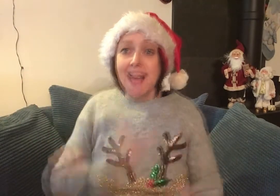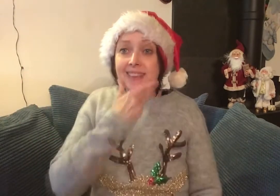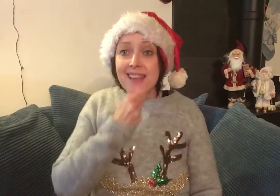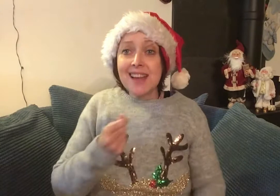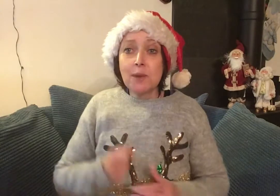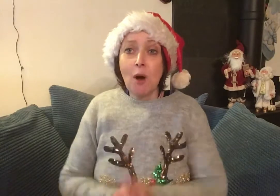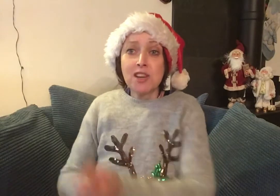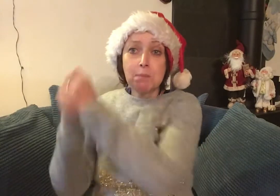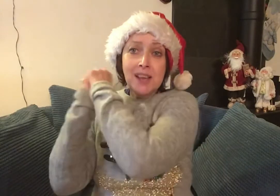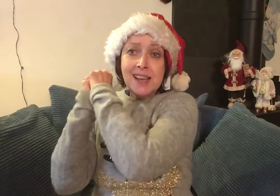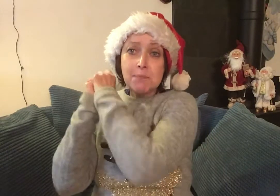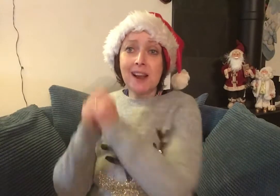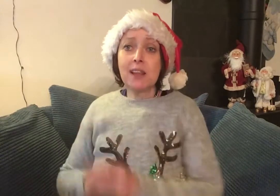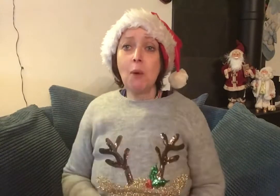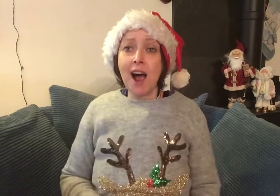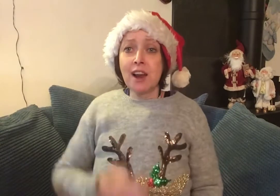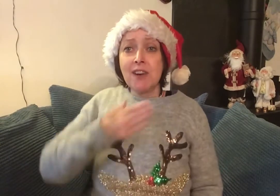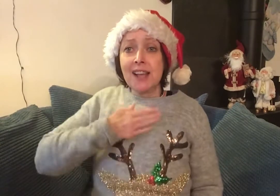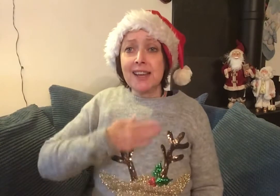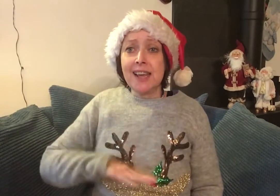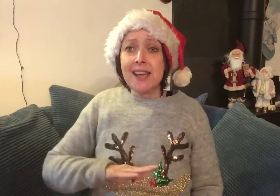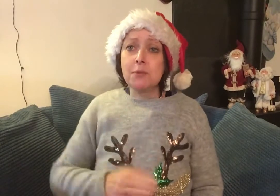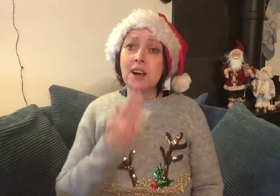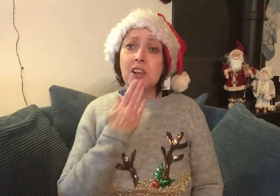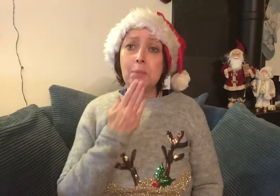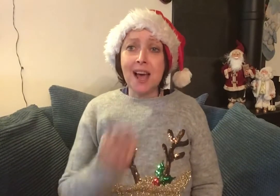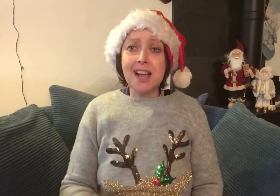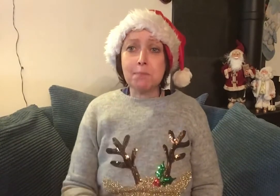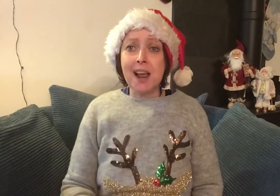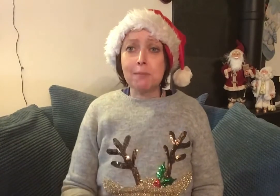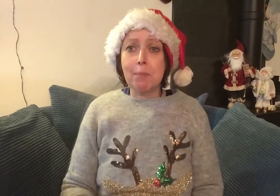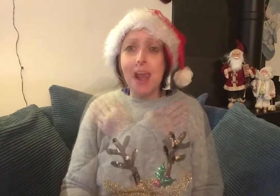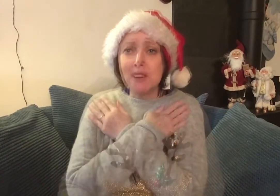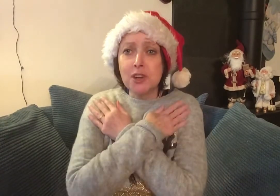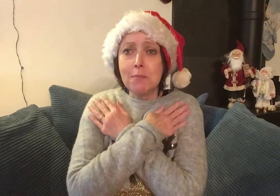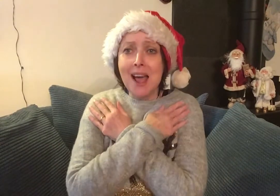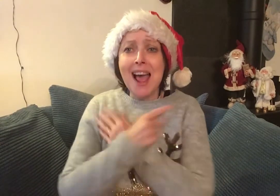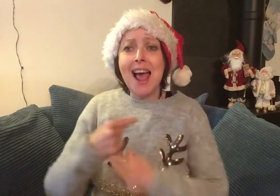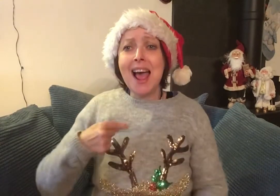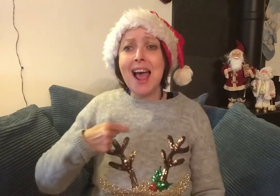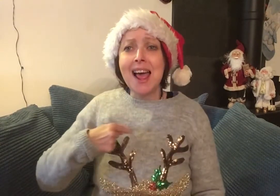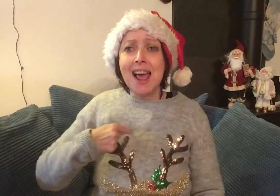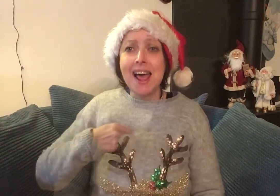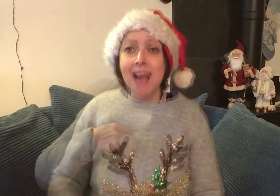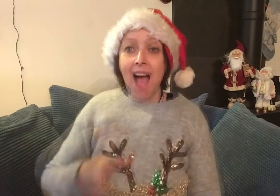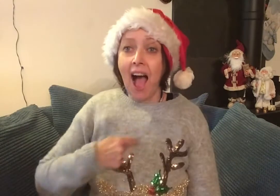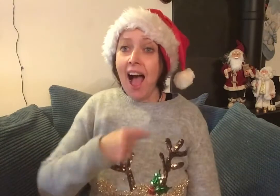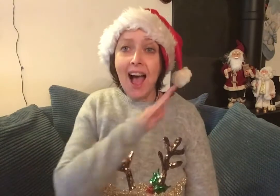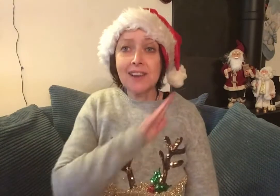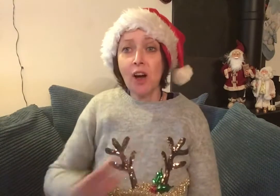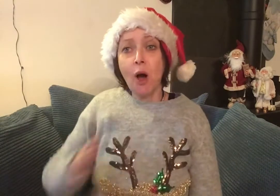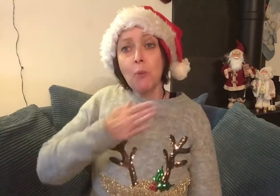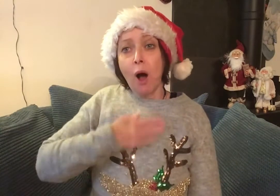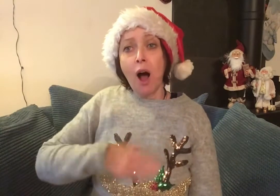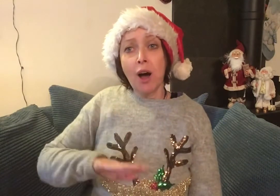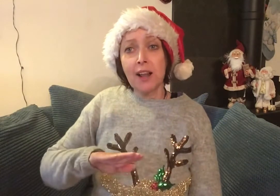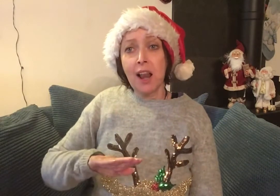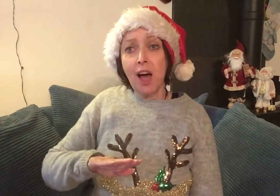Santa, won't you please bring the one I really need? Will you please bring my baby to me? I don't want a lot